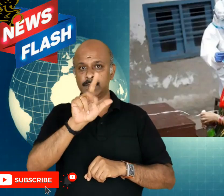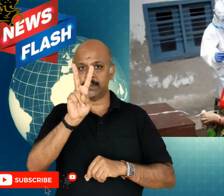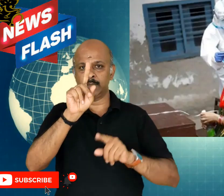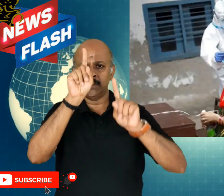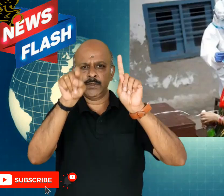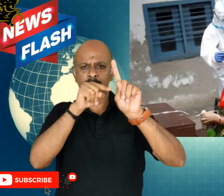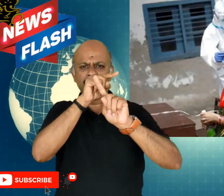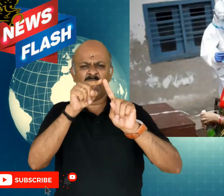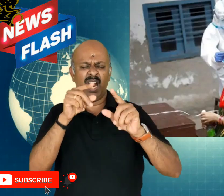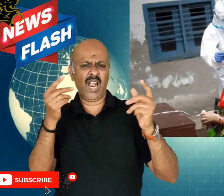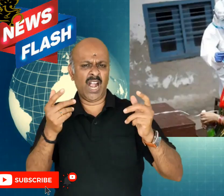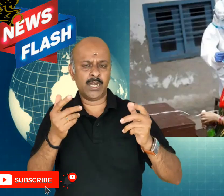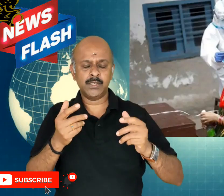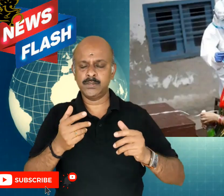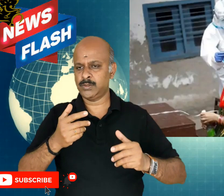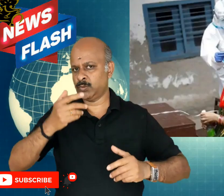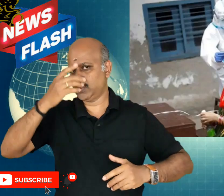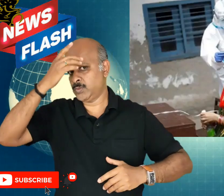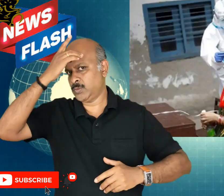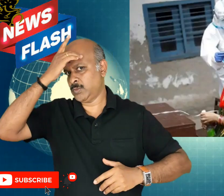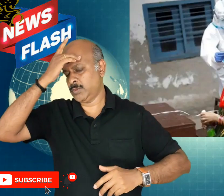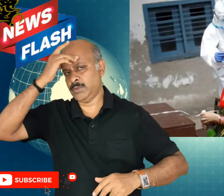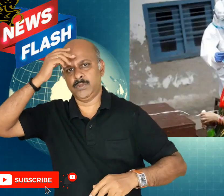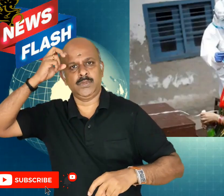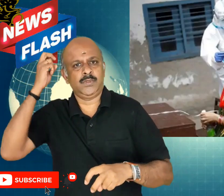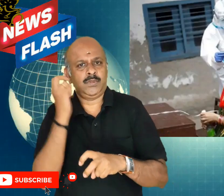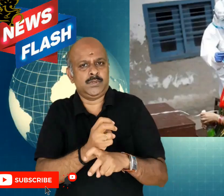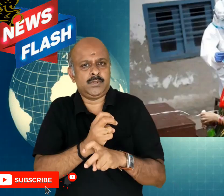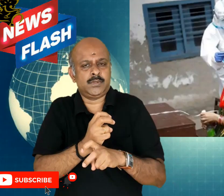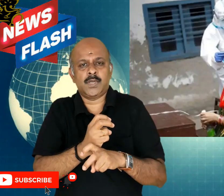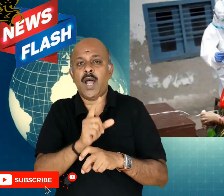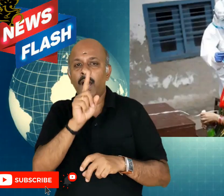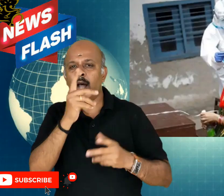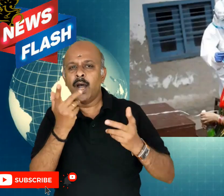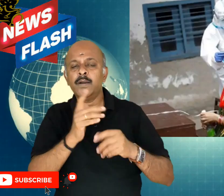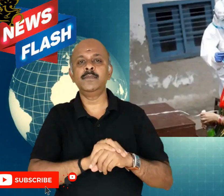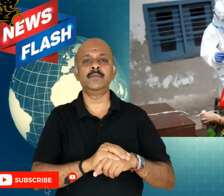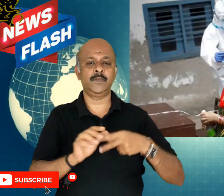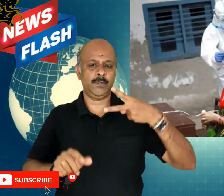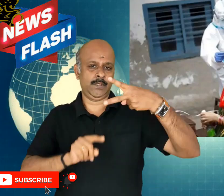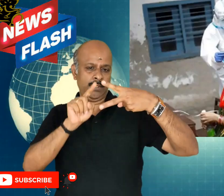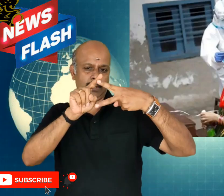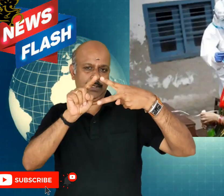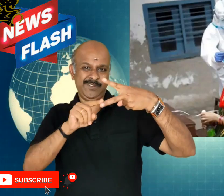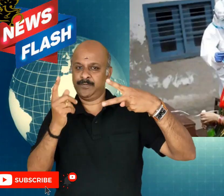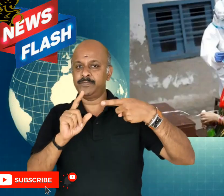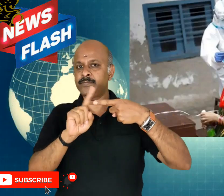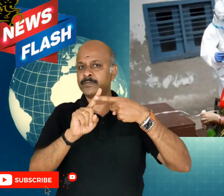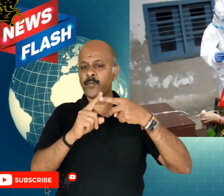However, around 72% of the patients who are tested with this method were